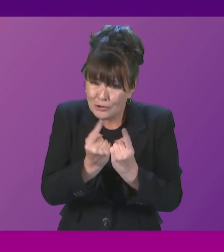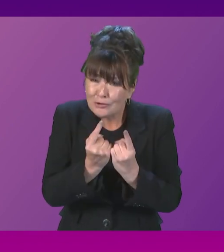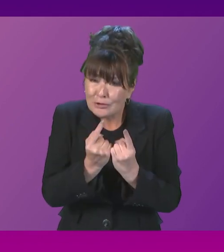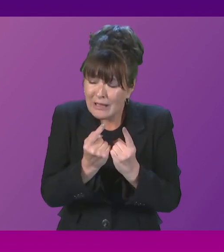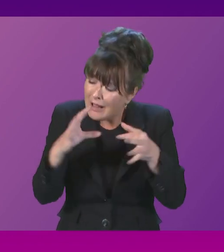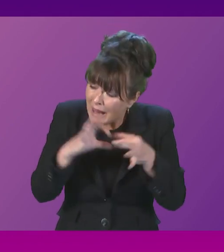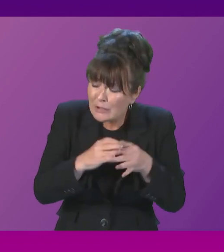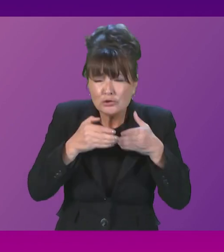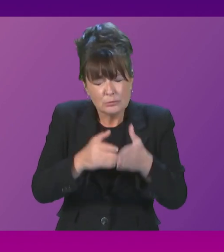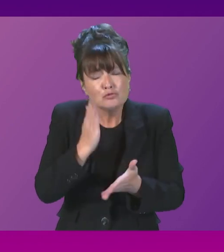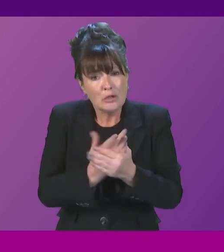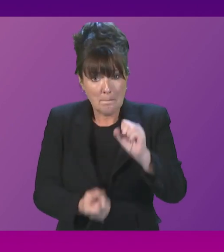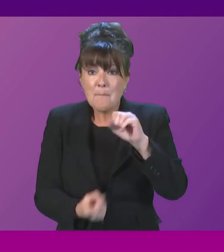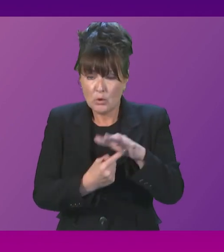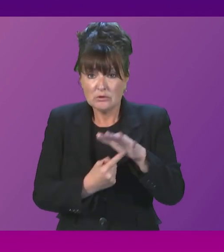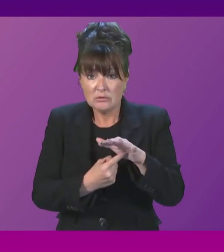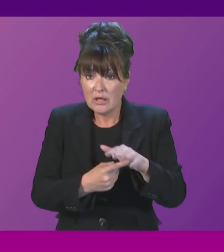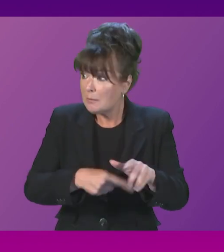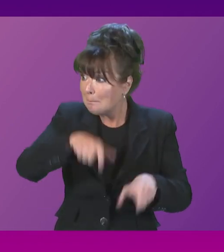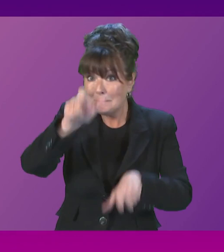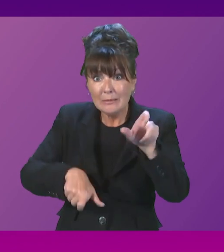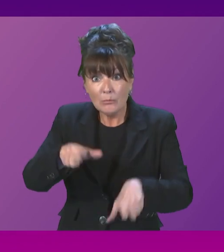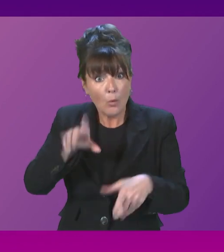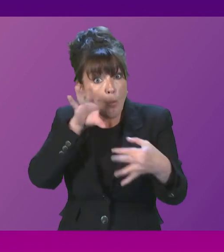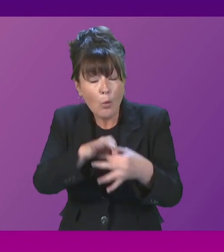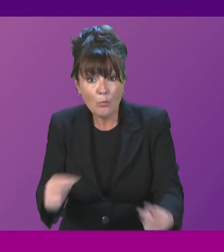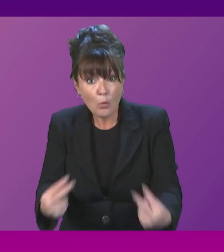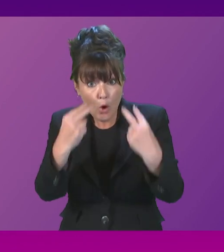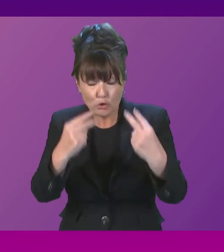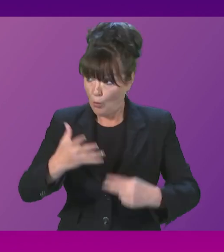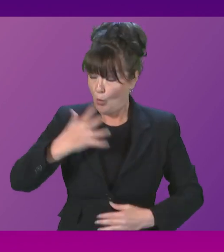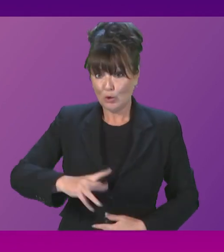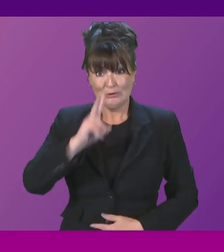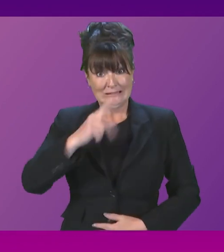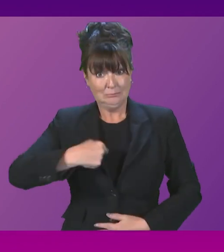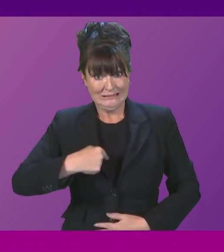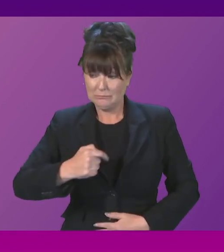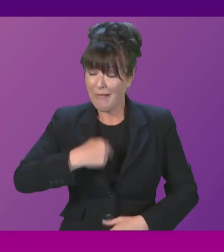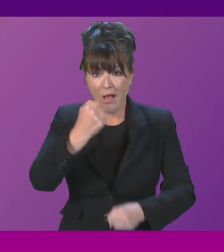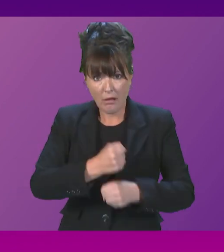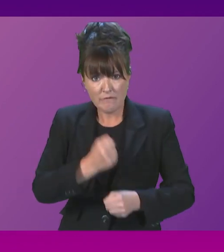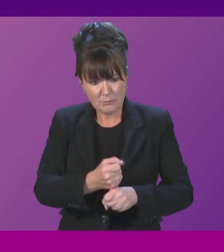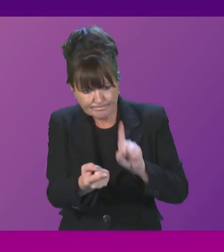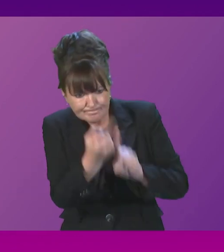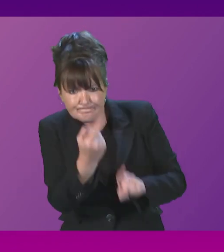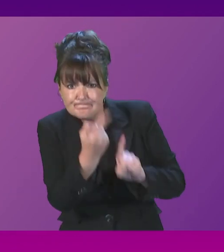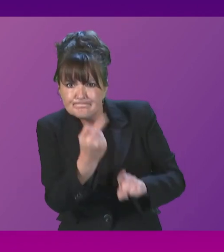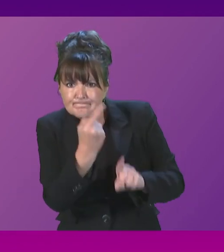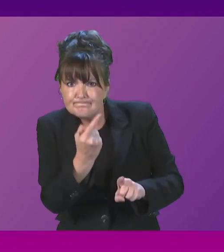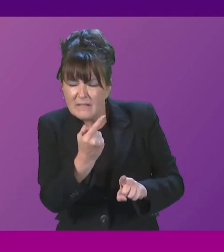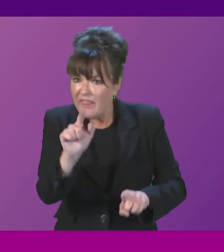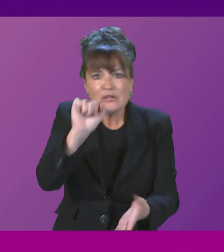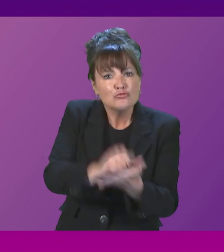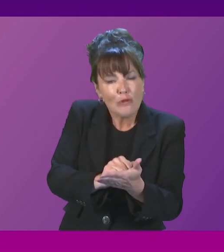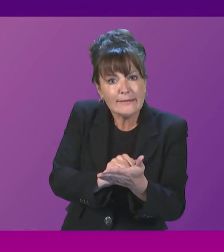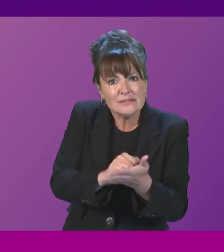matters. And people out there watching right now will want to see me and my government held to account on this. That is right